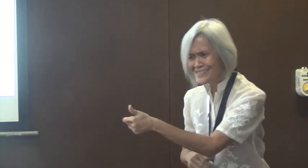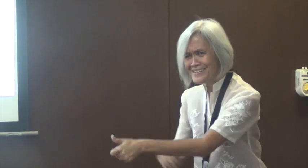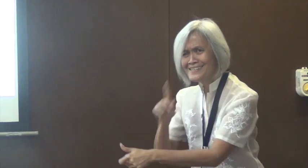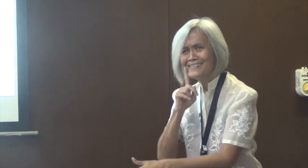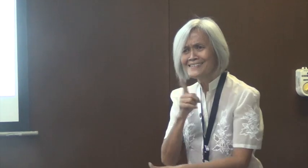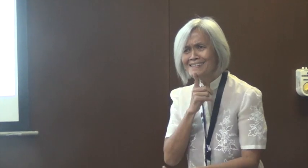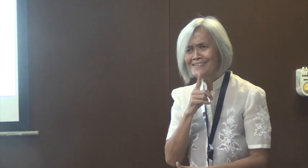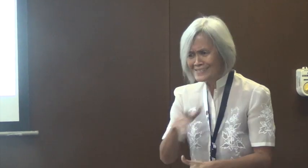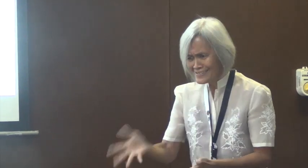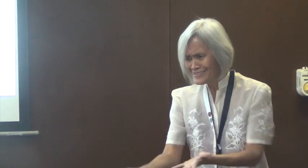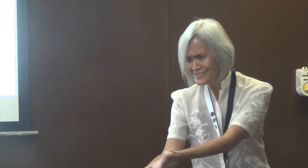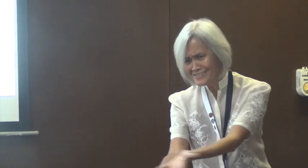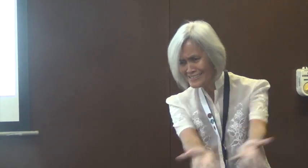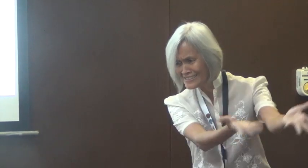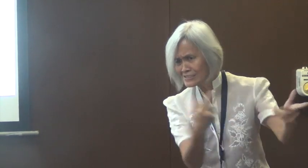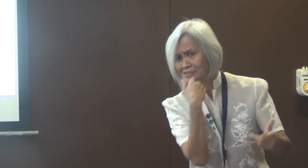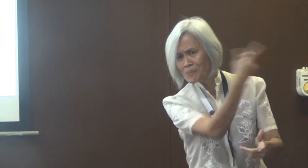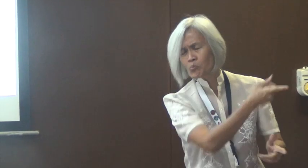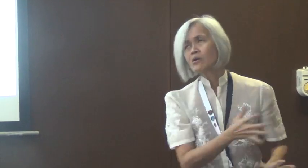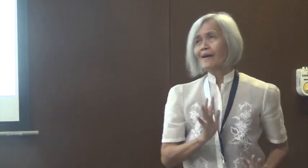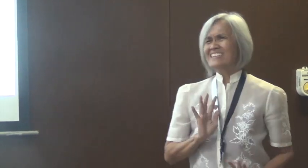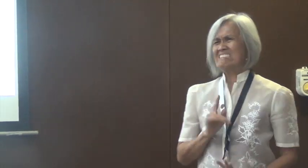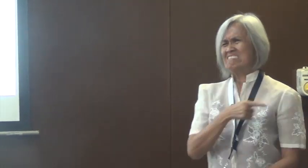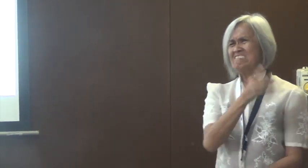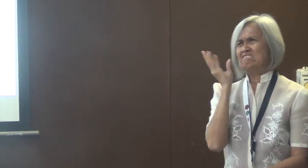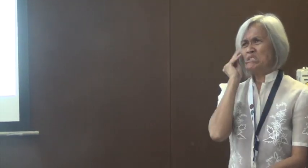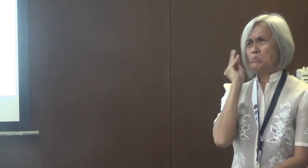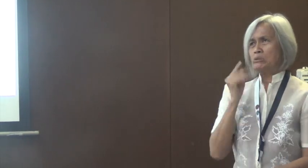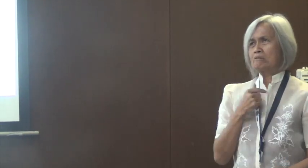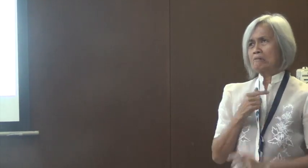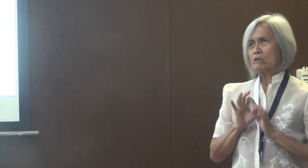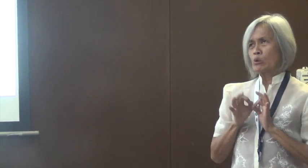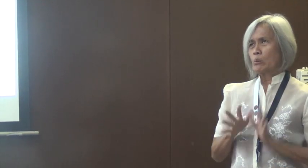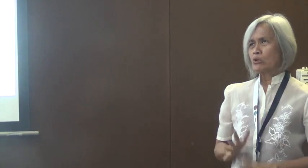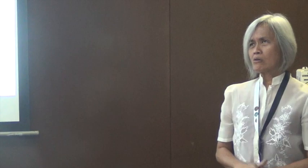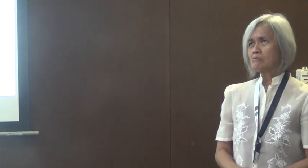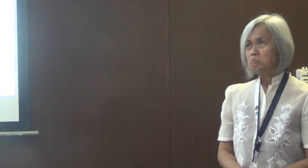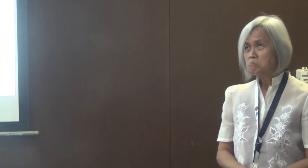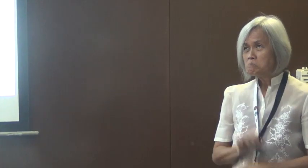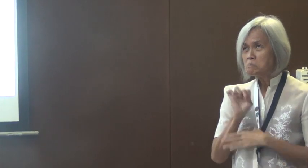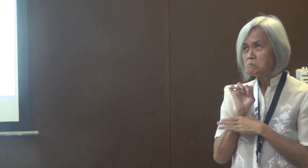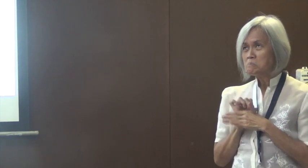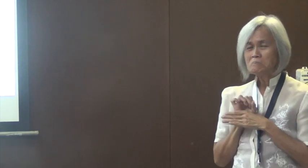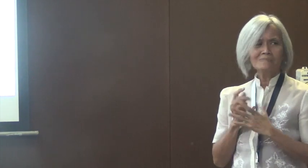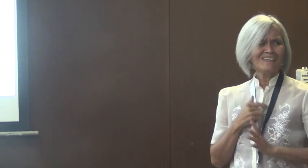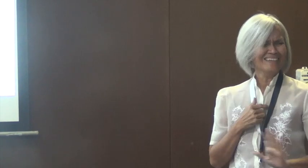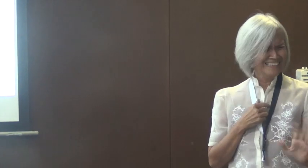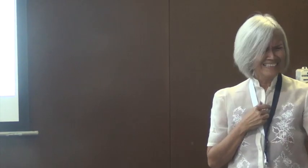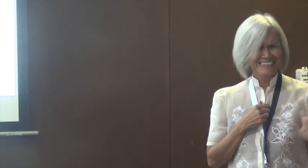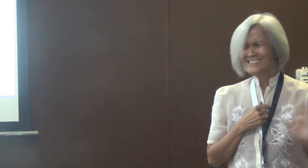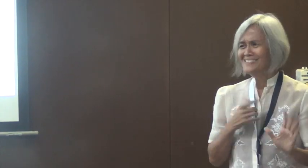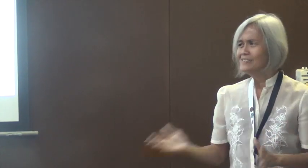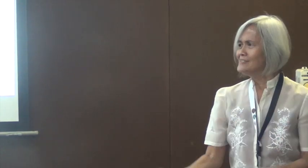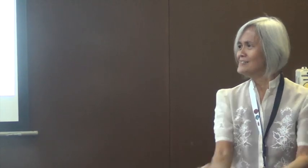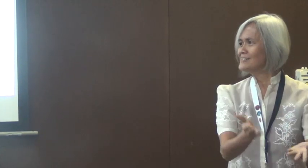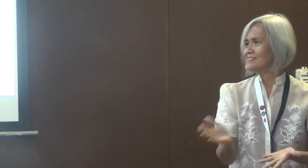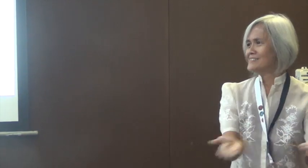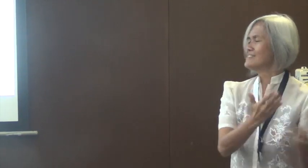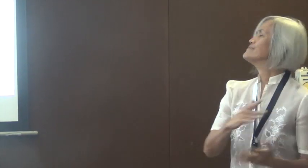interpreters be imposing on deaf individuals, their clients. And then, some deaf individuals would have different ideas